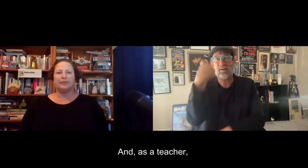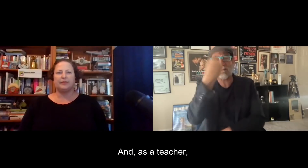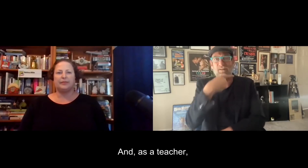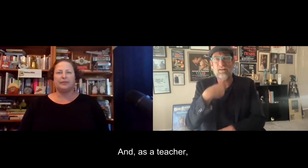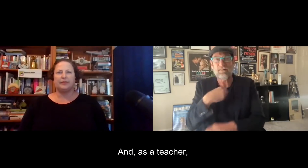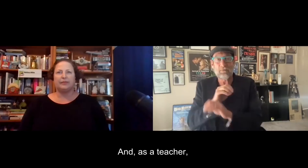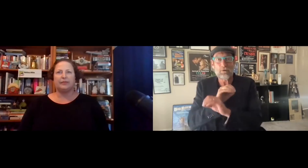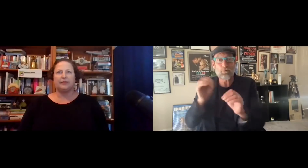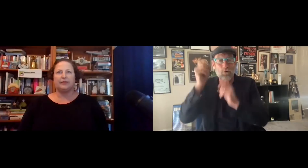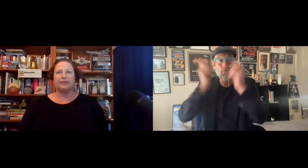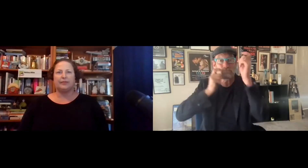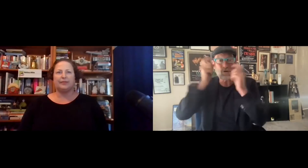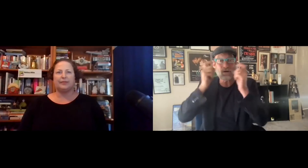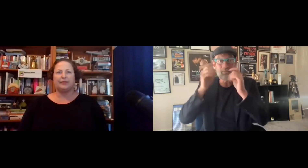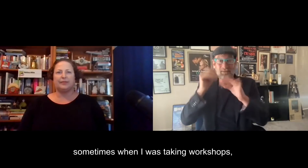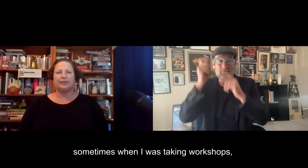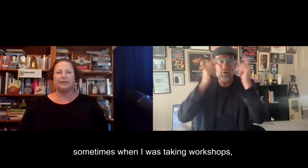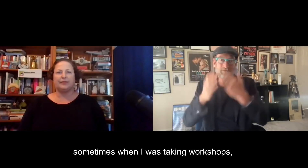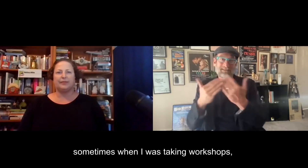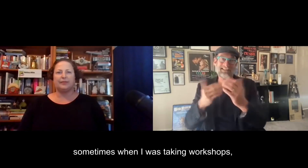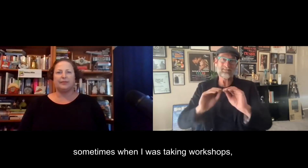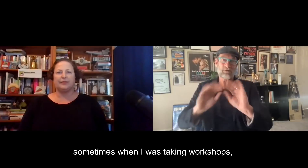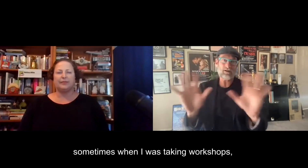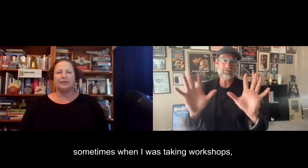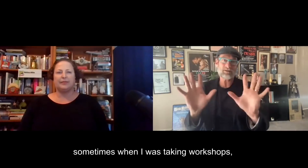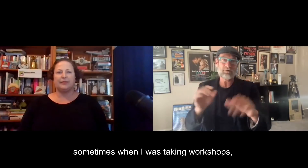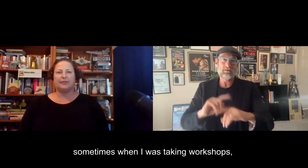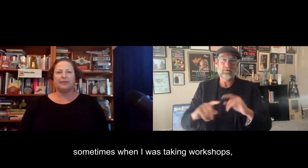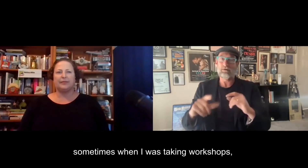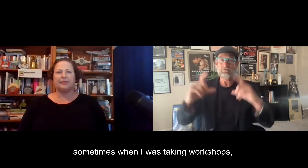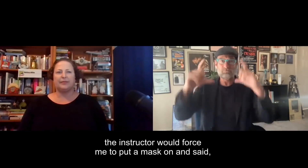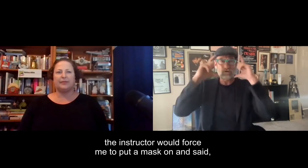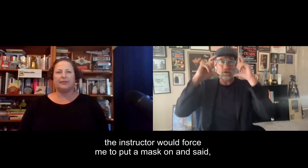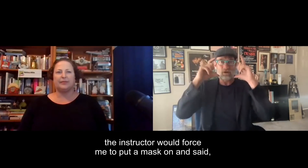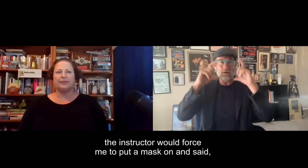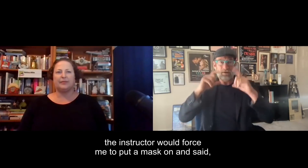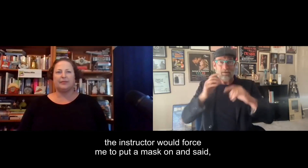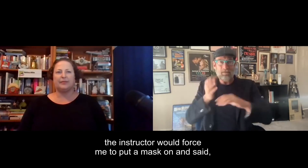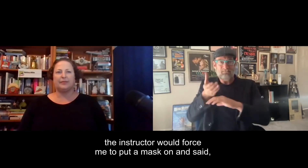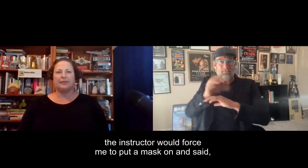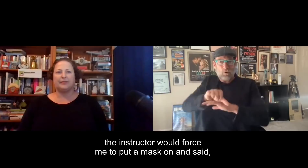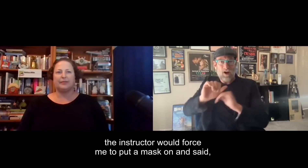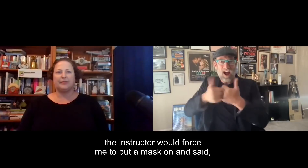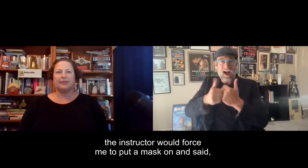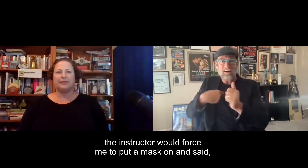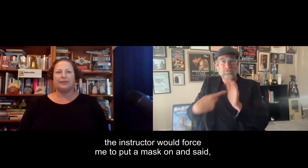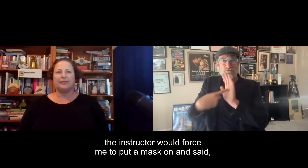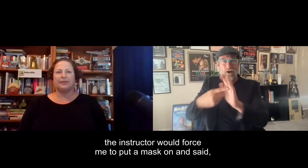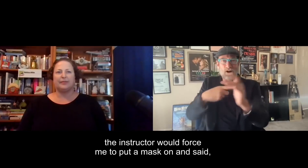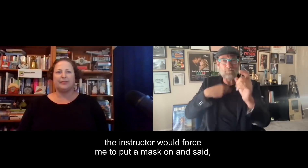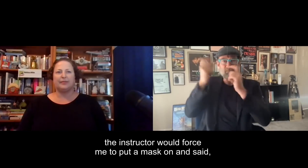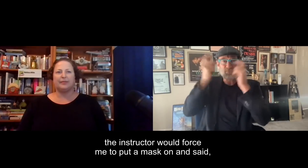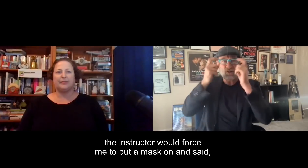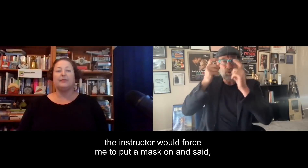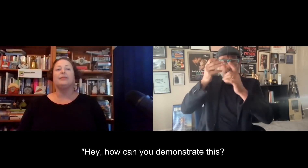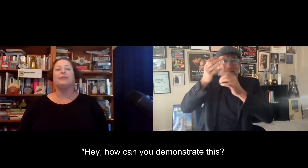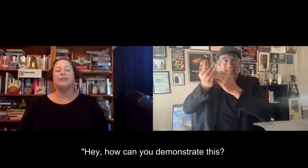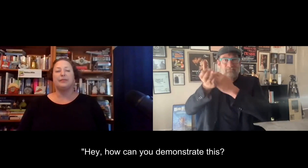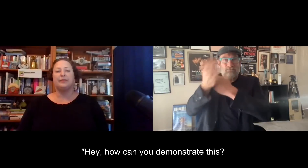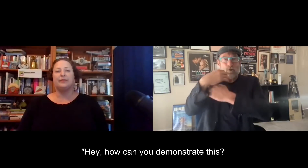teacher, sometimes when I was taking workshops, the instructor would force me to put a mask on and said, Hey, how can